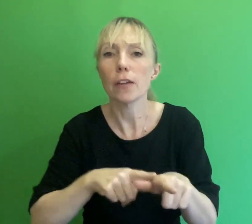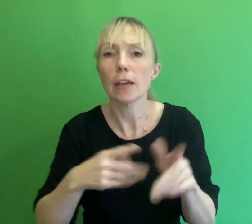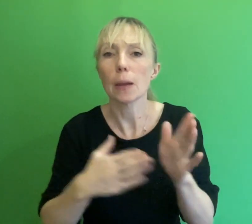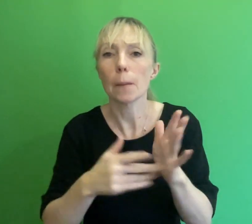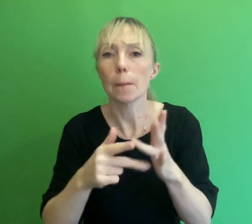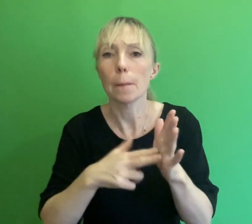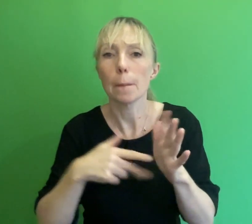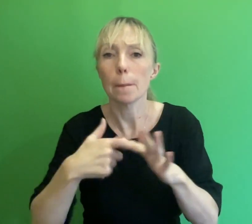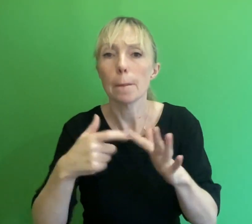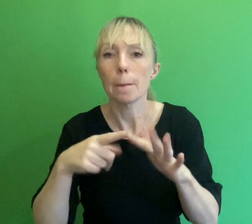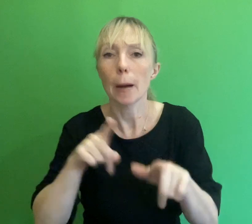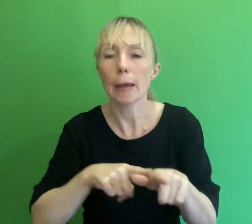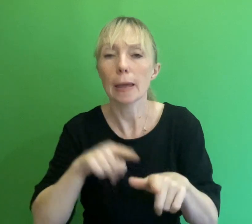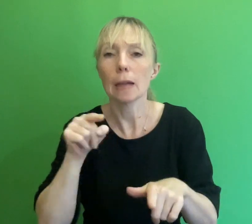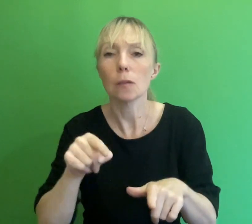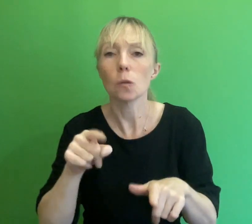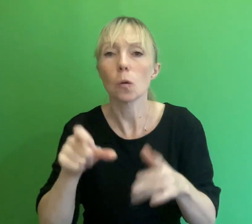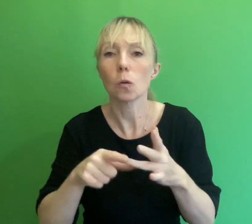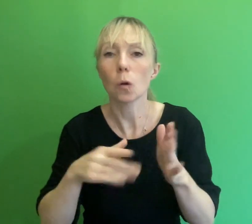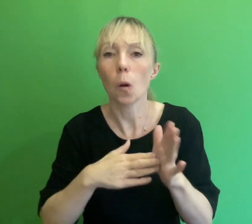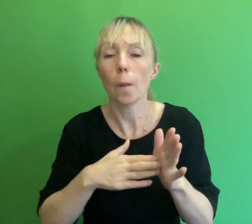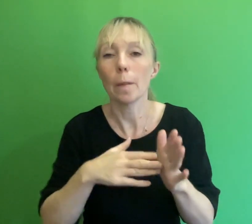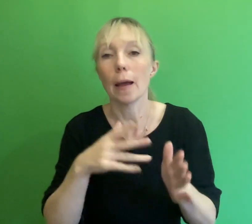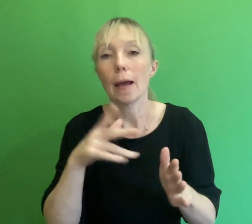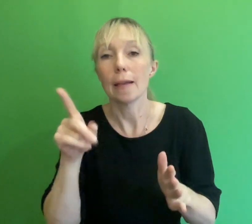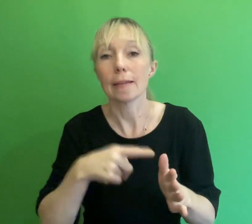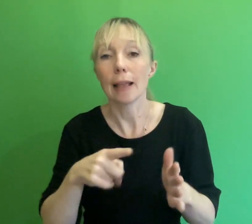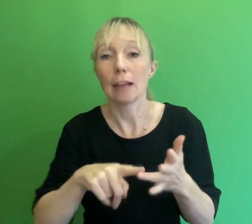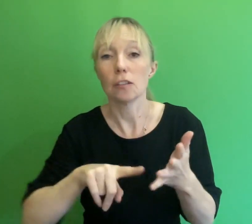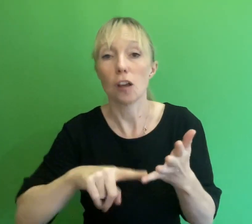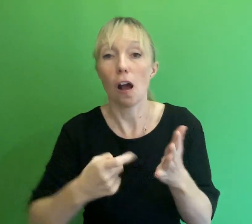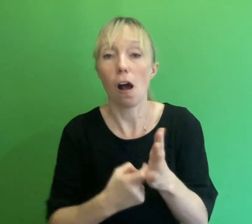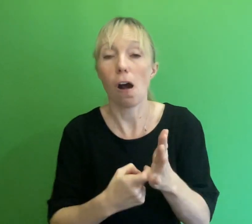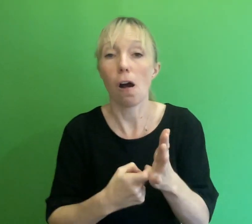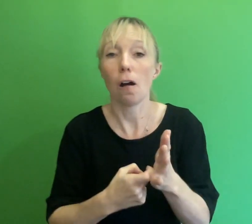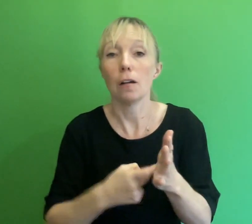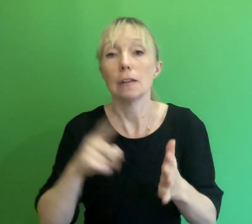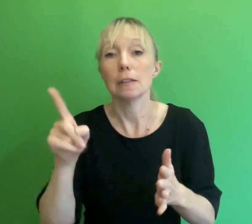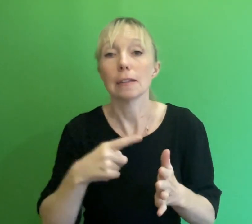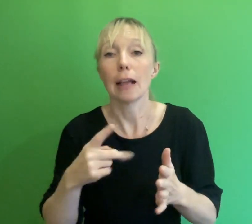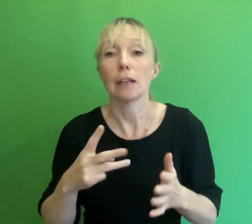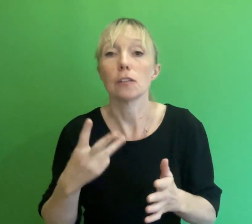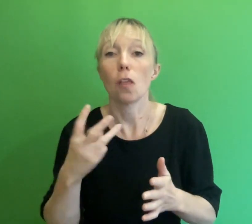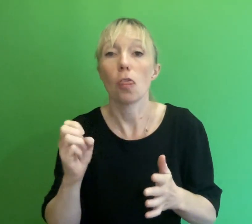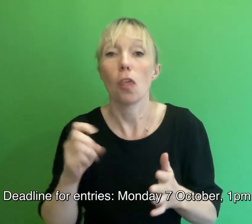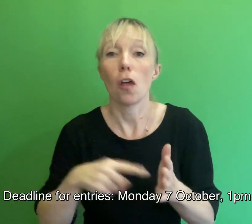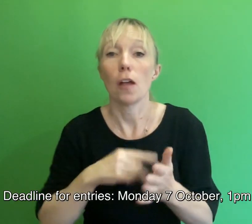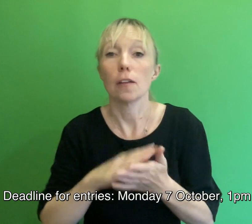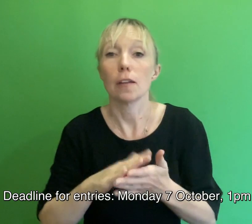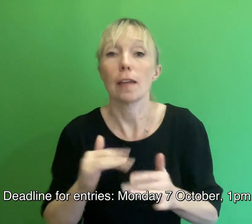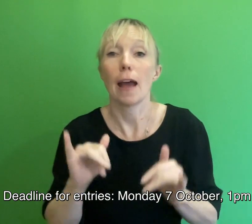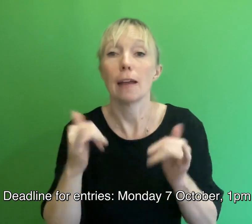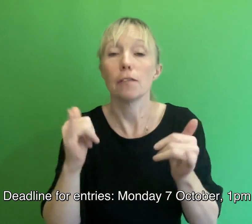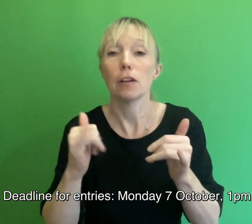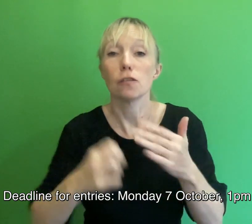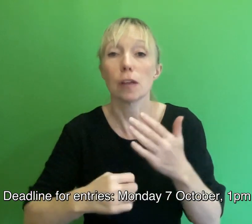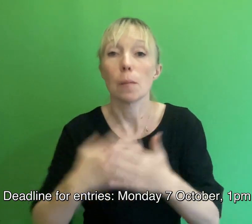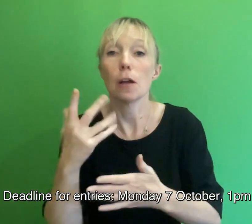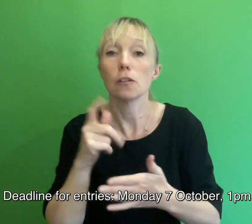slash 30th Anniversary Emerging Writer Commissions Deadline for entries Monday